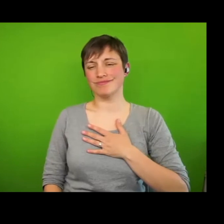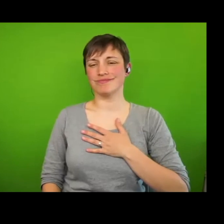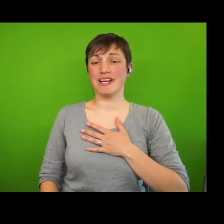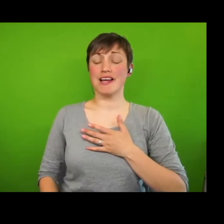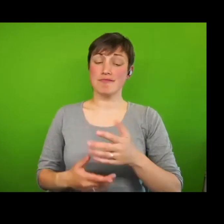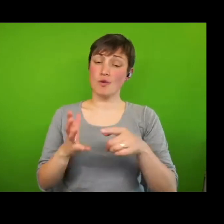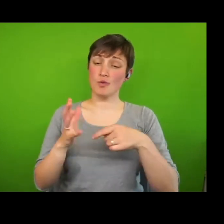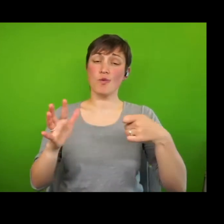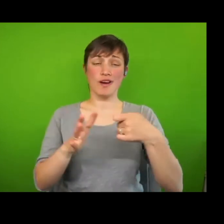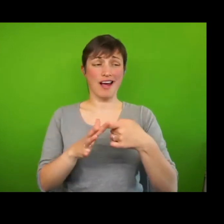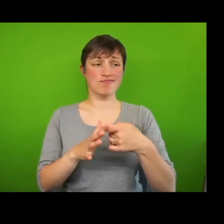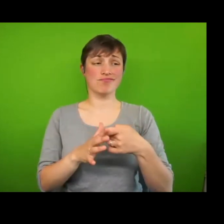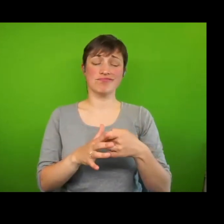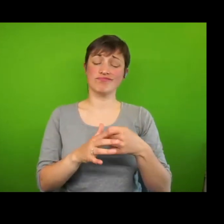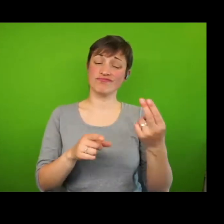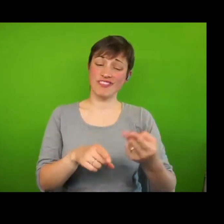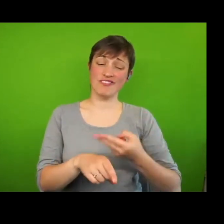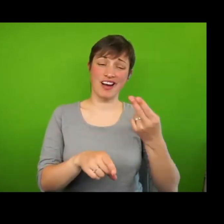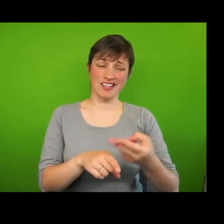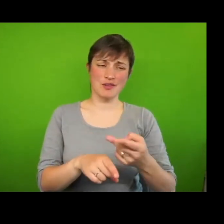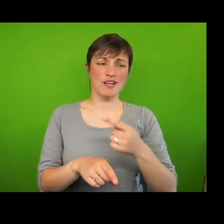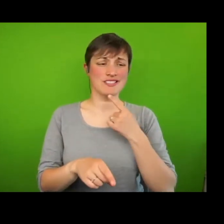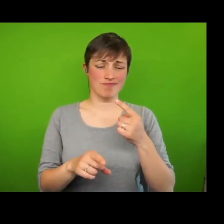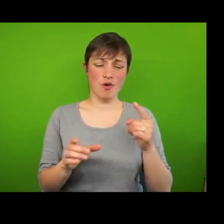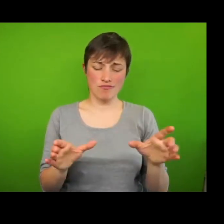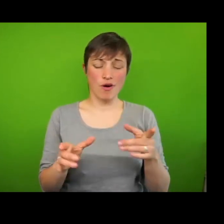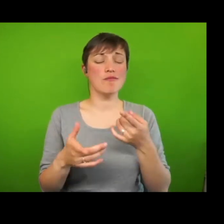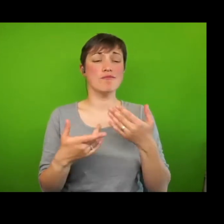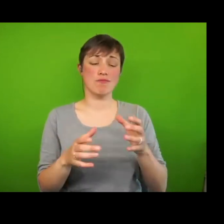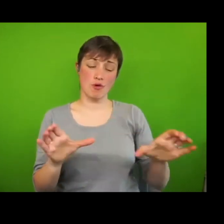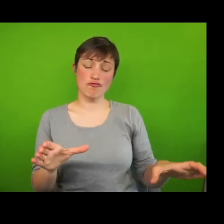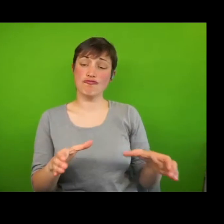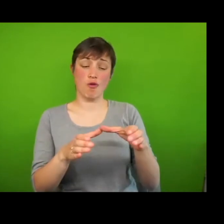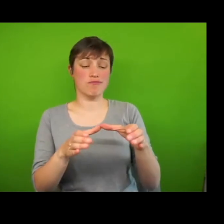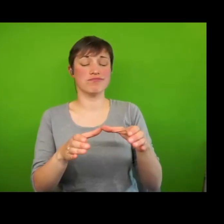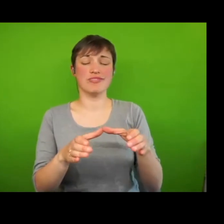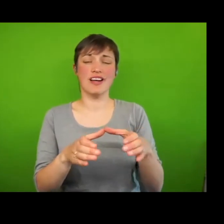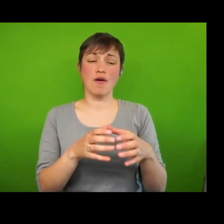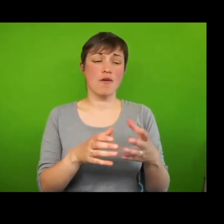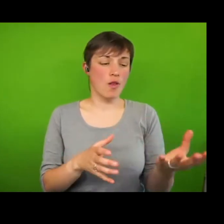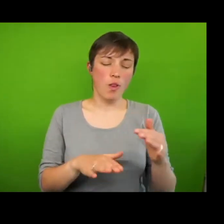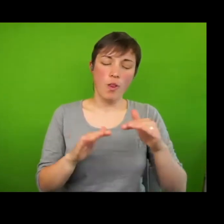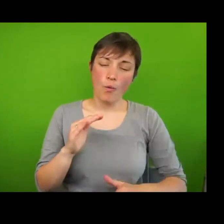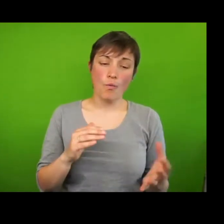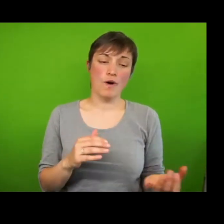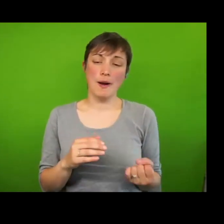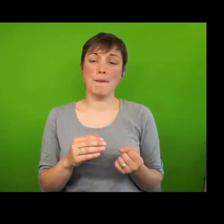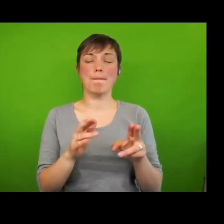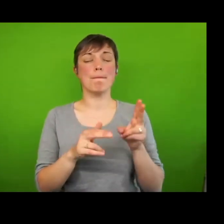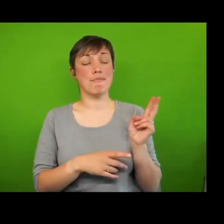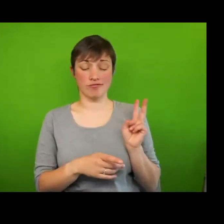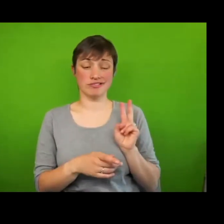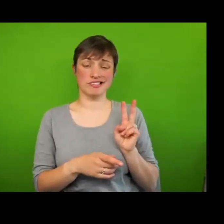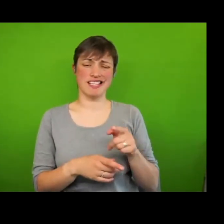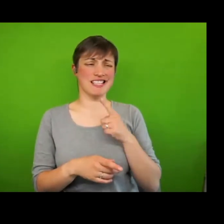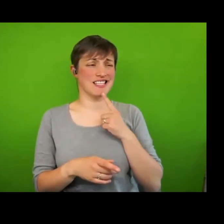a common refrain is, as a group of low-income parents tell the parliamentary group, the worst thing about living in poverty is the way